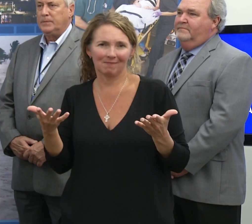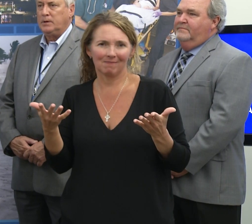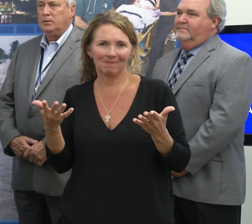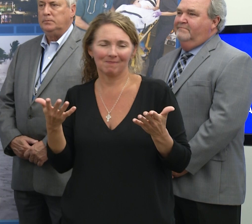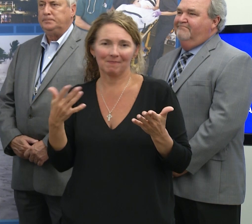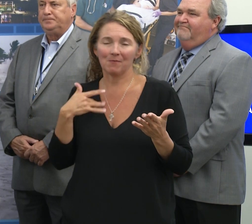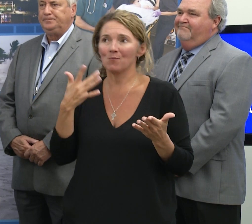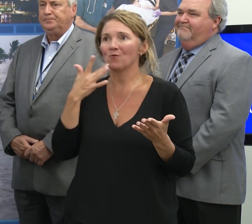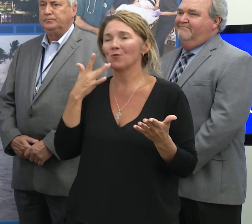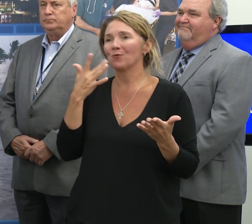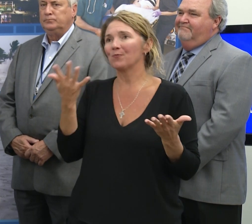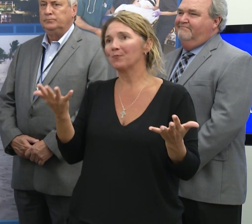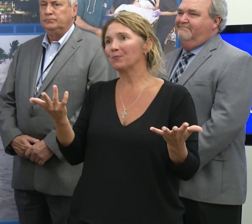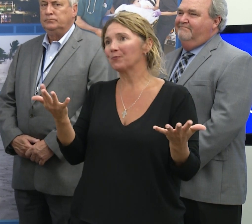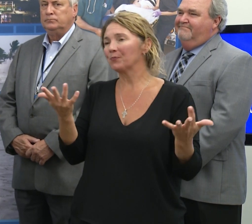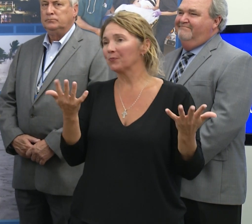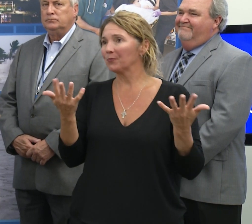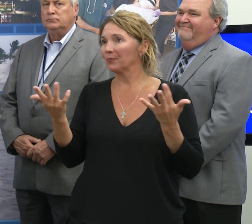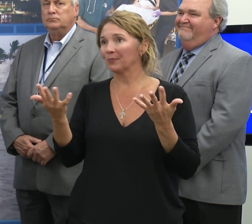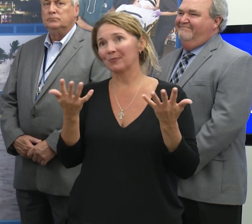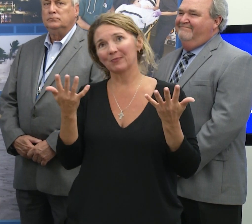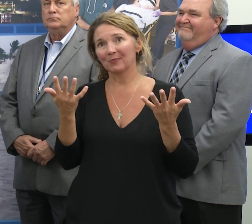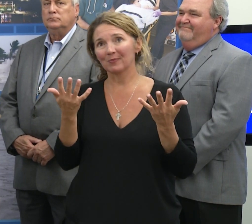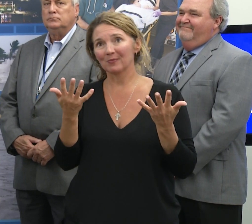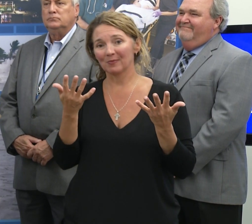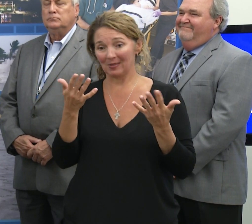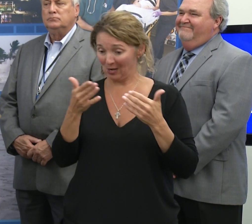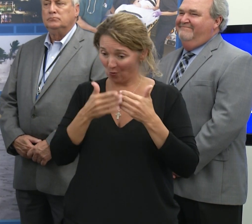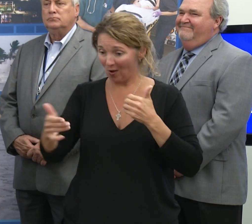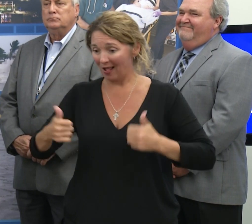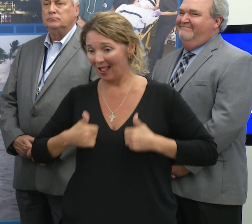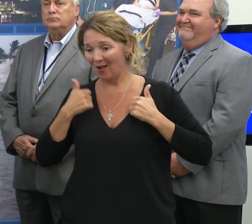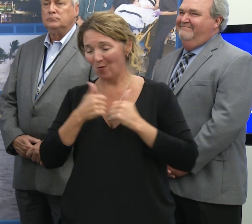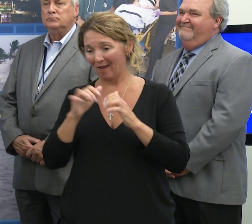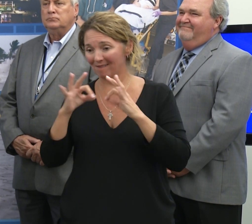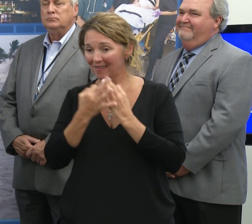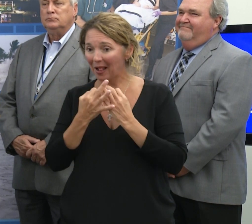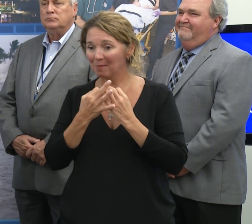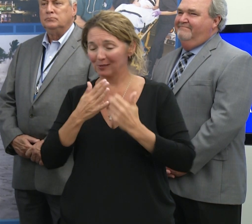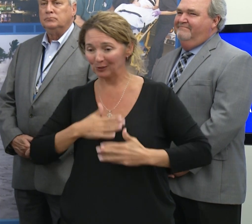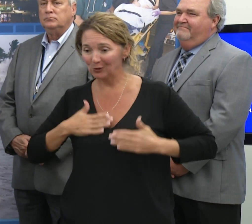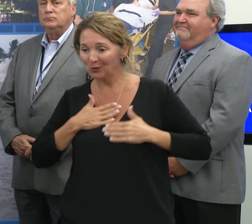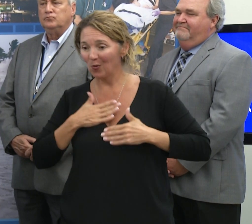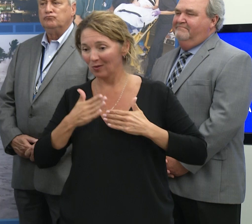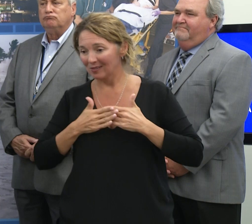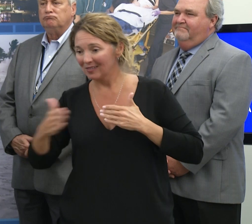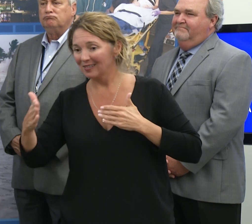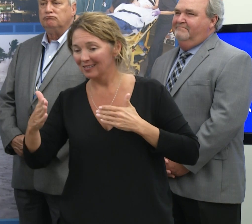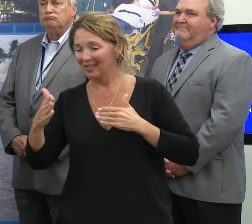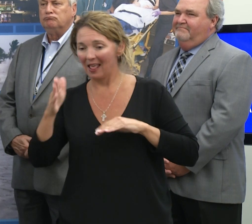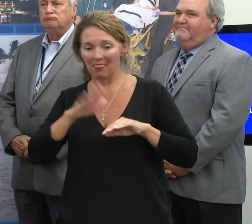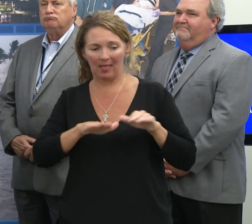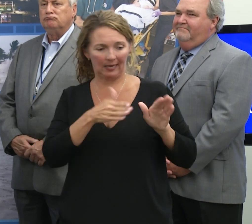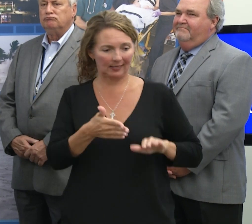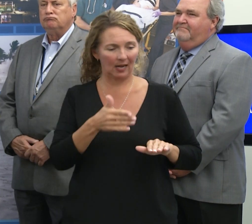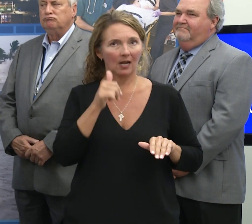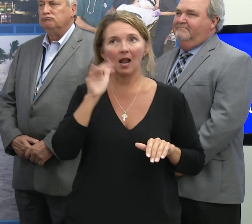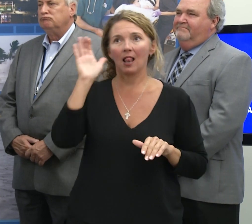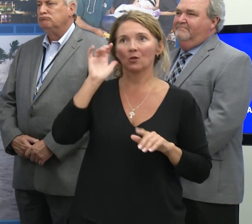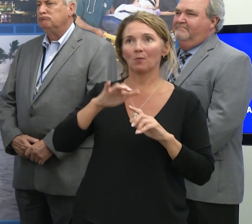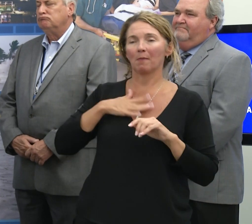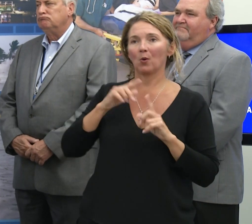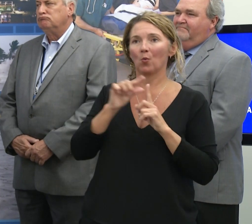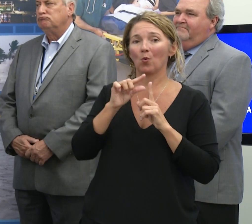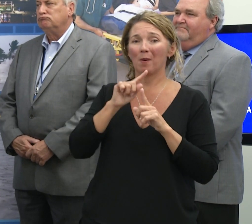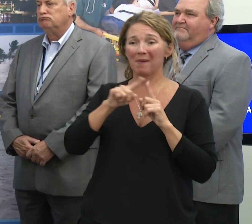able to spend the rest of their lives with their families than have them dead because they didn't listen. And so, if I